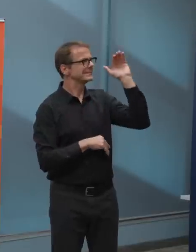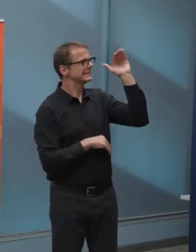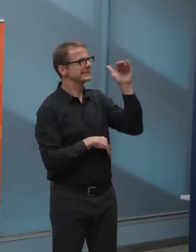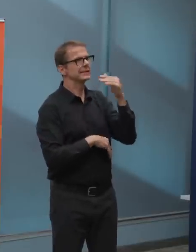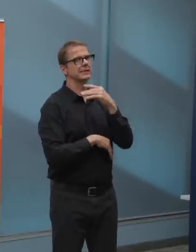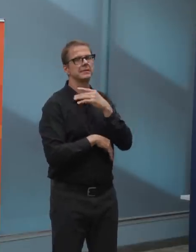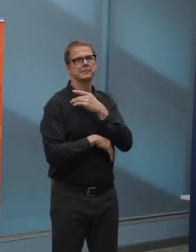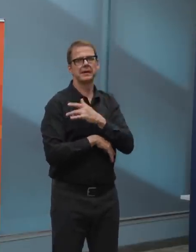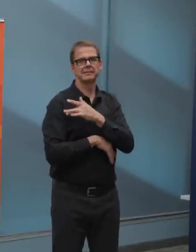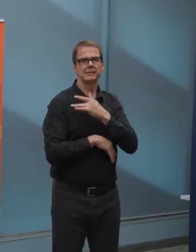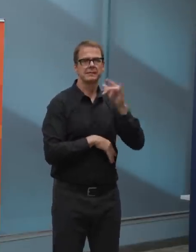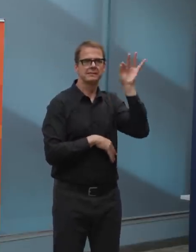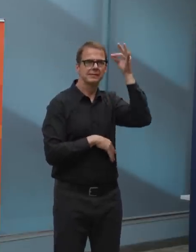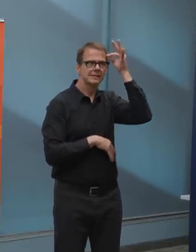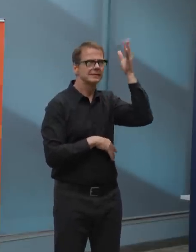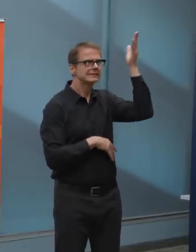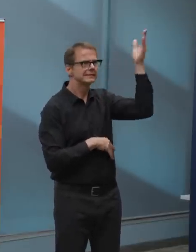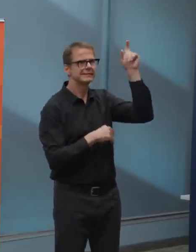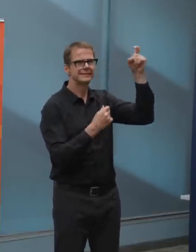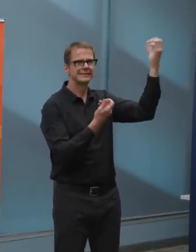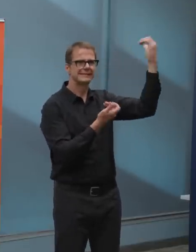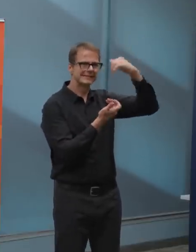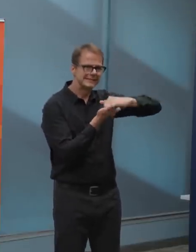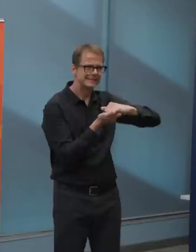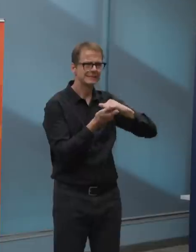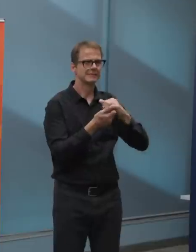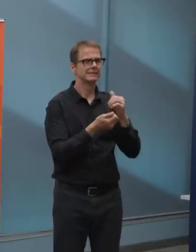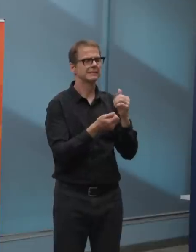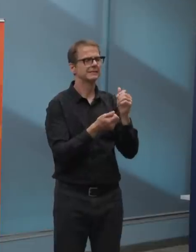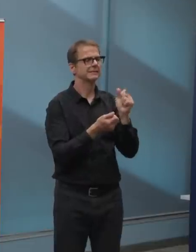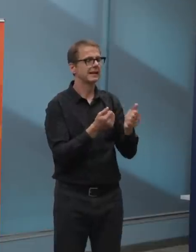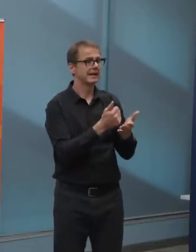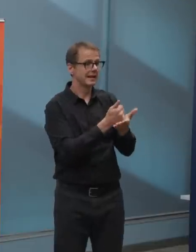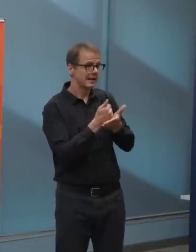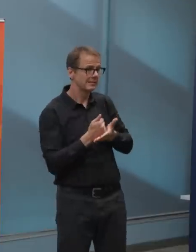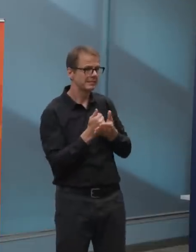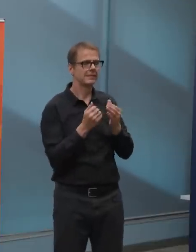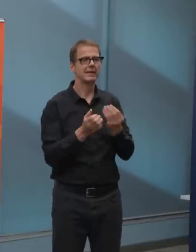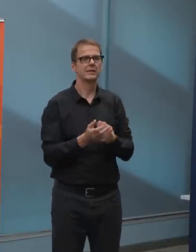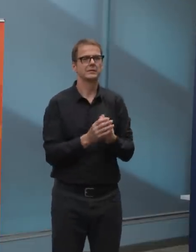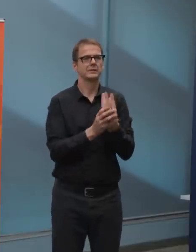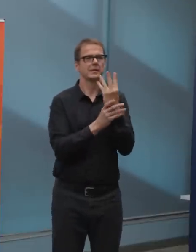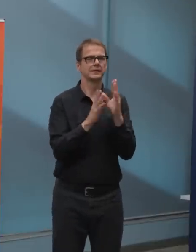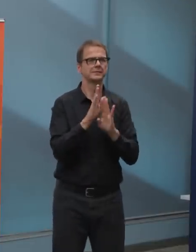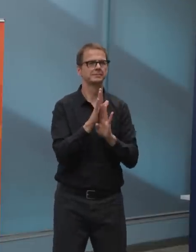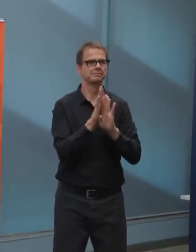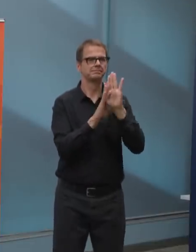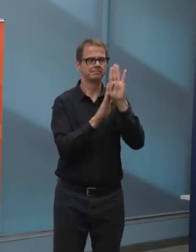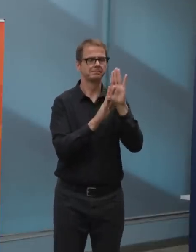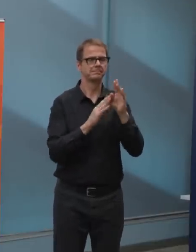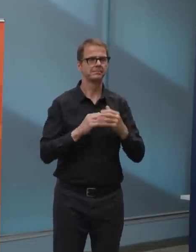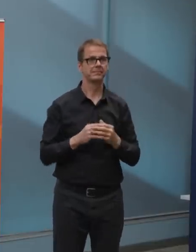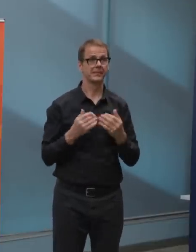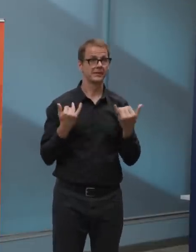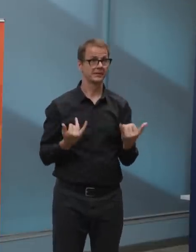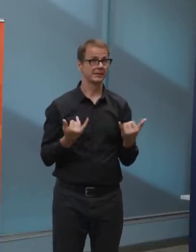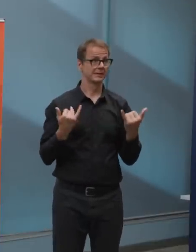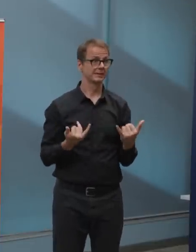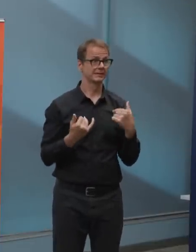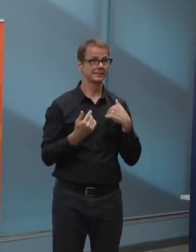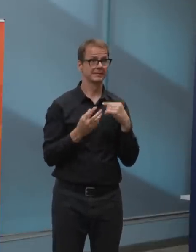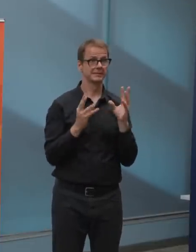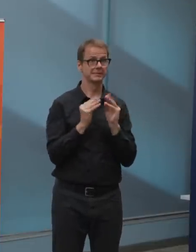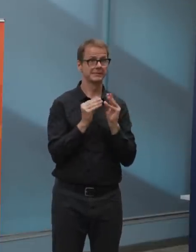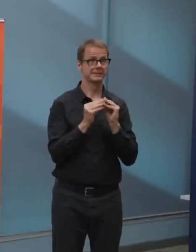all be more successful. Now as I mentioned earlier in today's meeting, I understand the Prime Minister will be meeting with premiers today and I'm